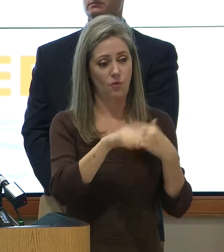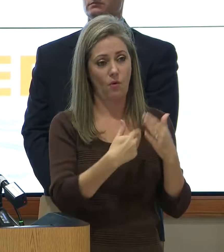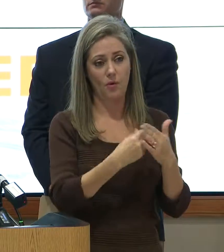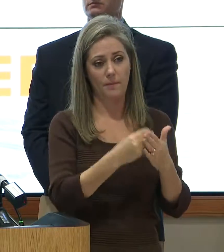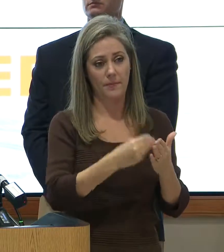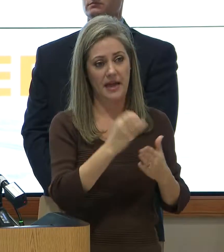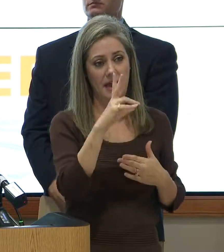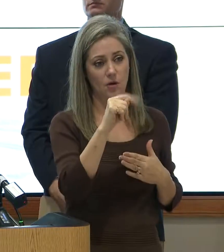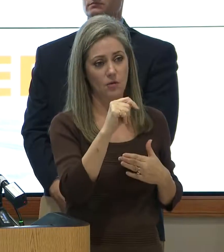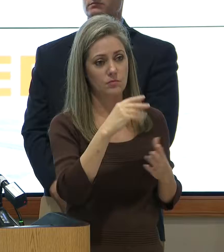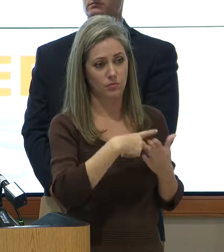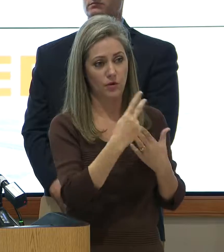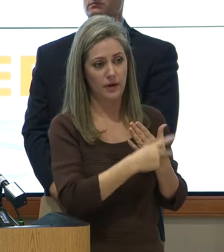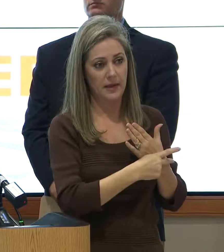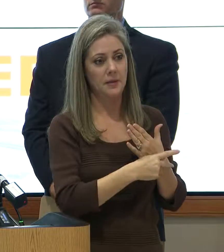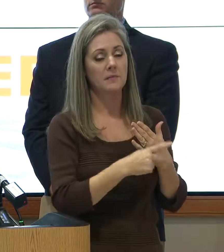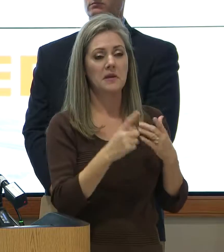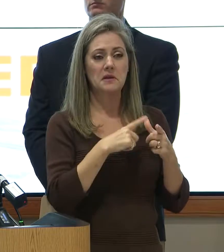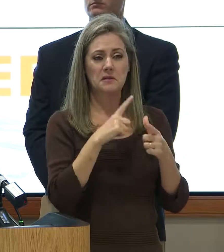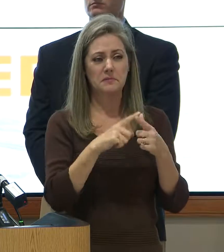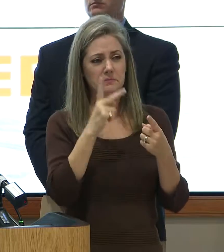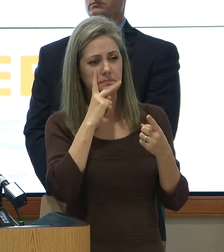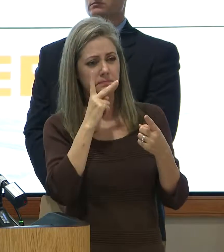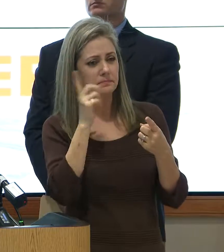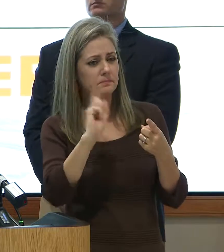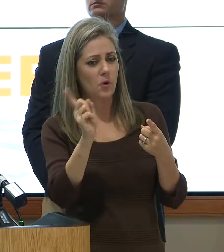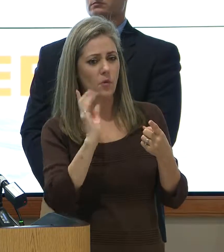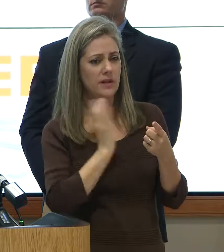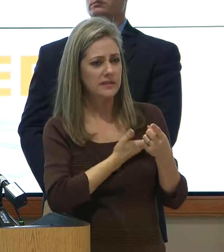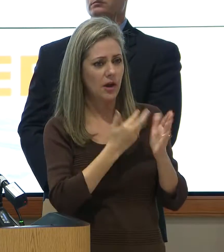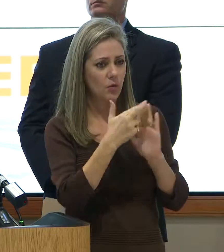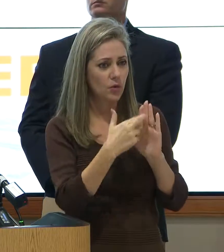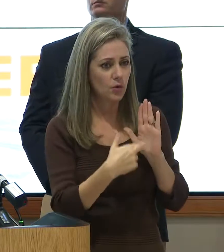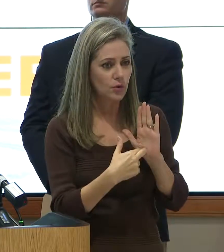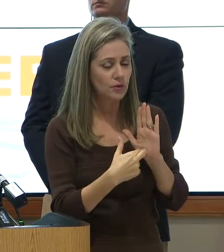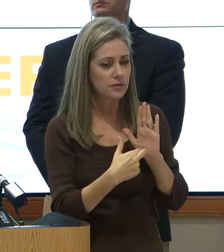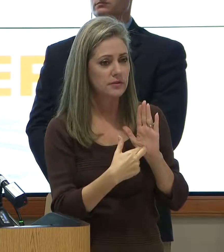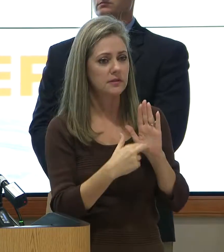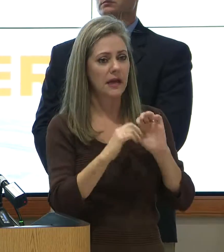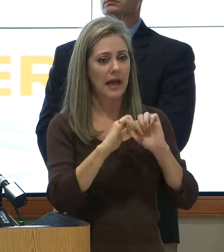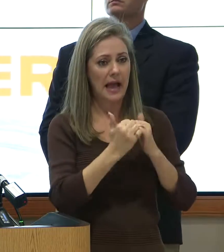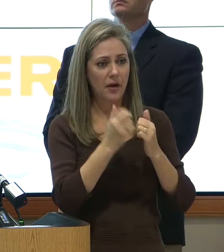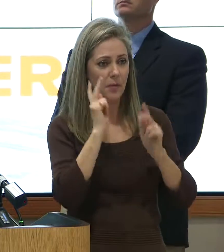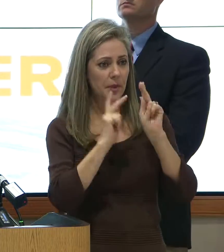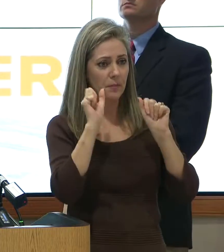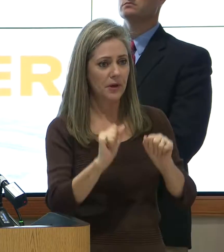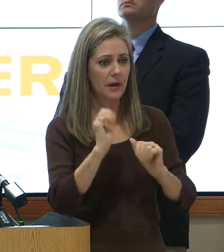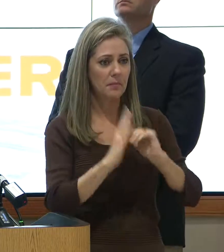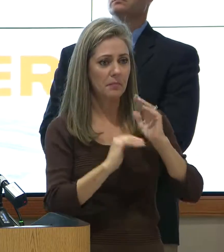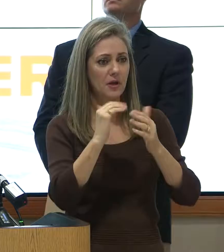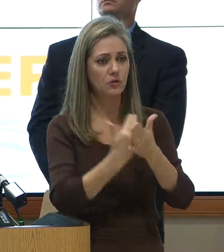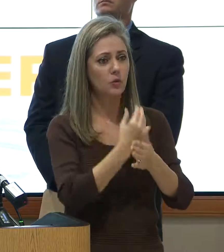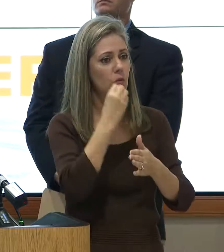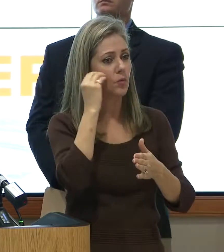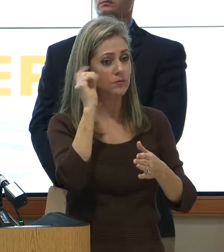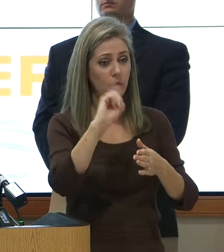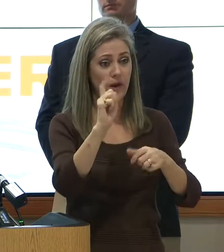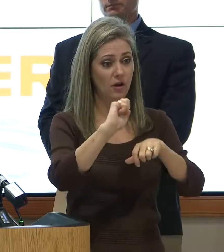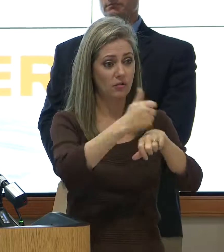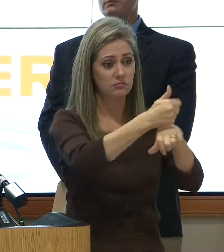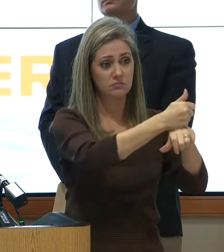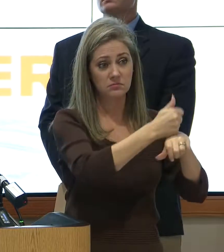we've got to take a hard look at what are our rules and regulations relative to development and are they good. And that's all